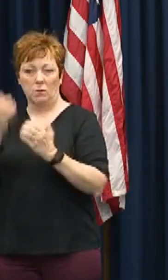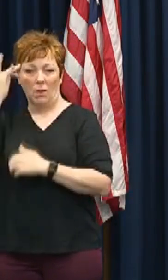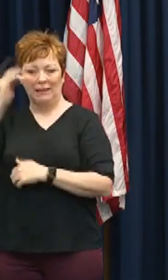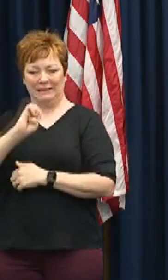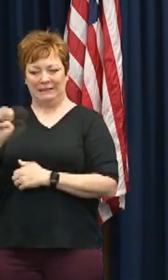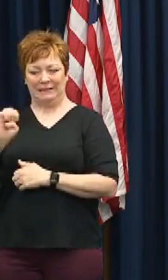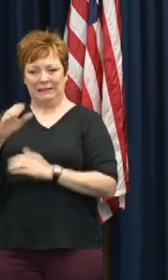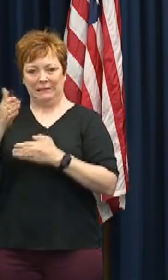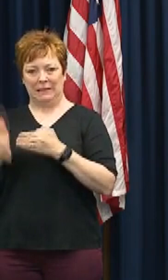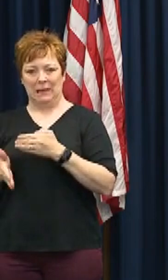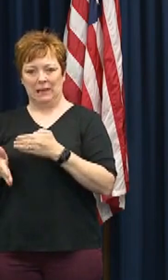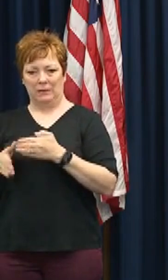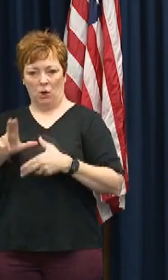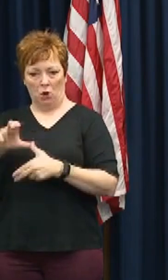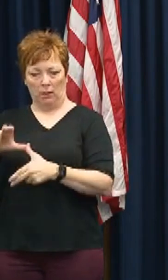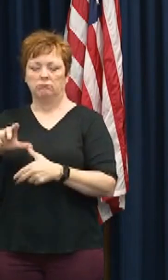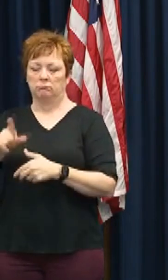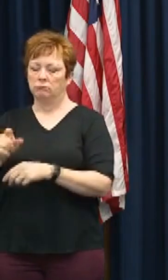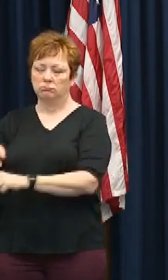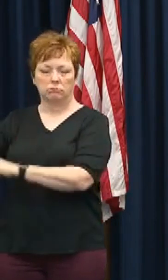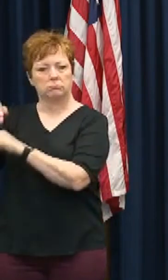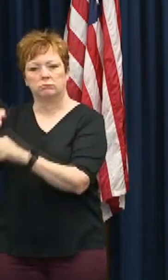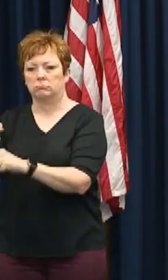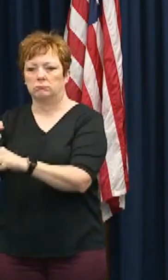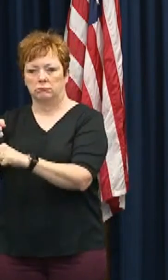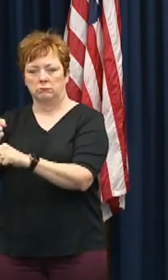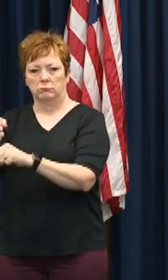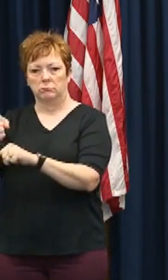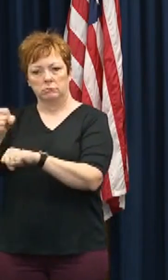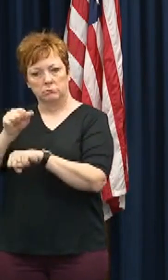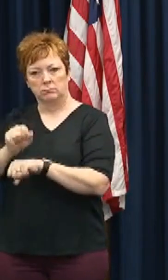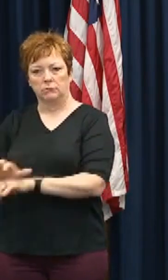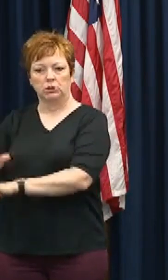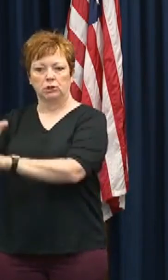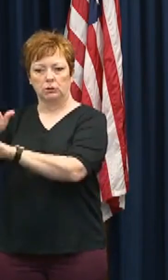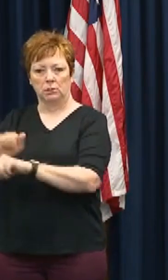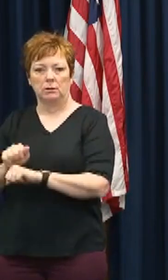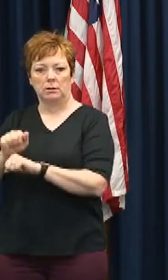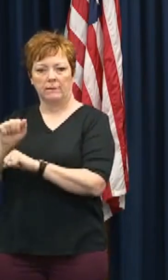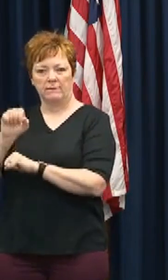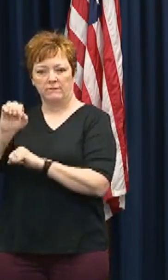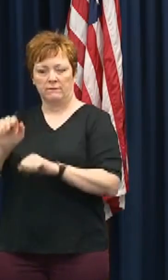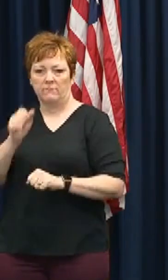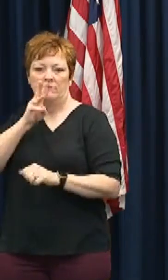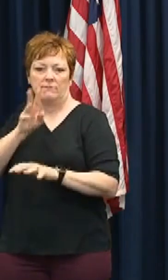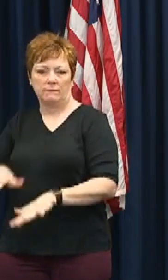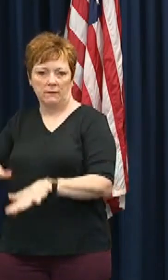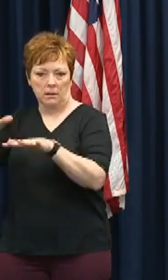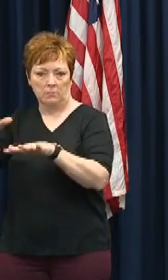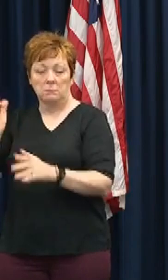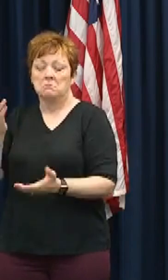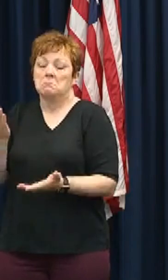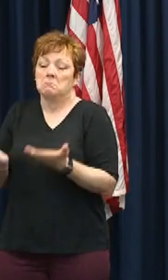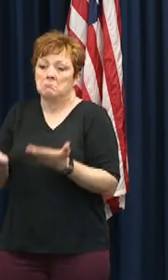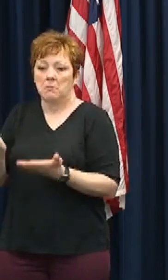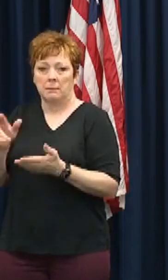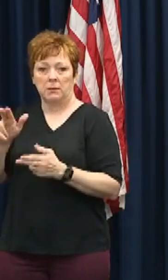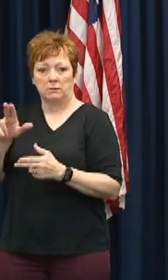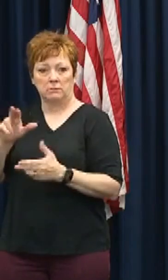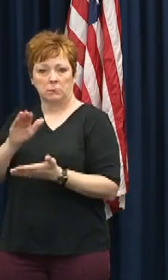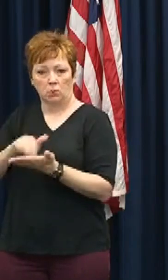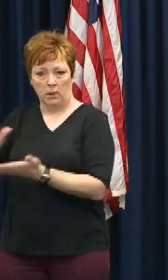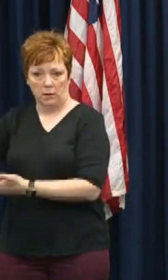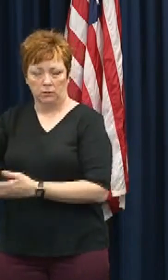wind, storm surge, and flash flooding, with the possibility of tornadoes. In fact, I issued a state of